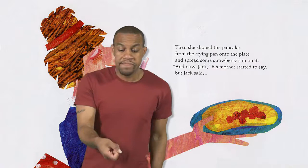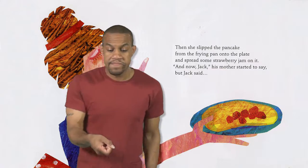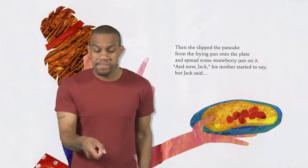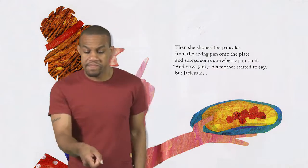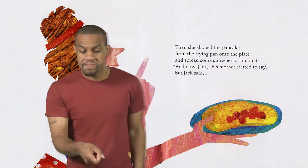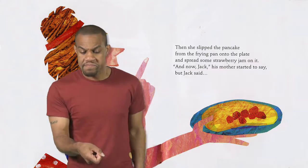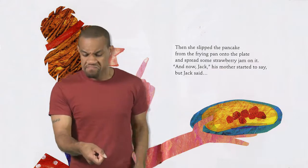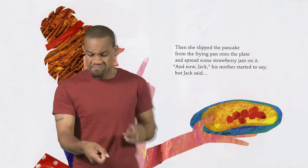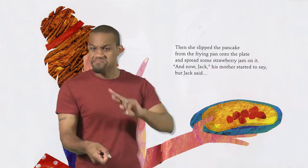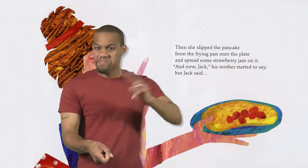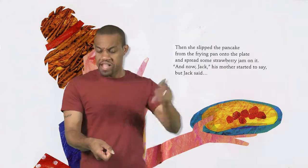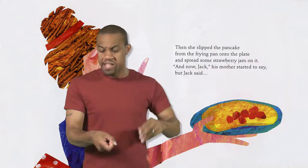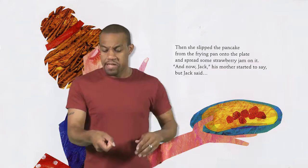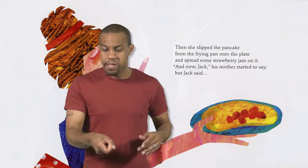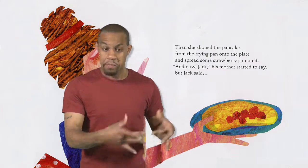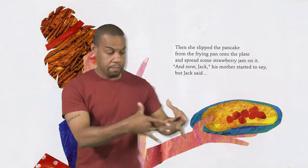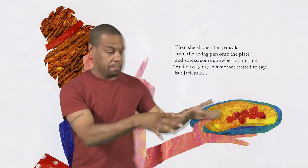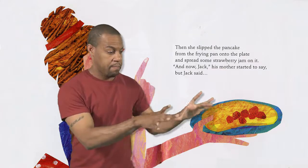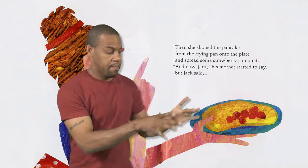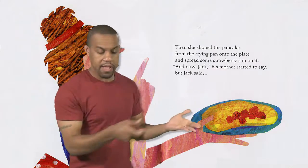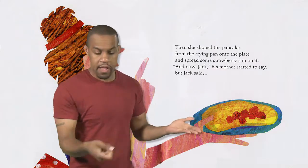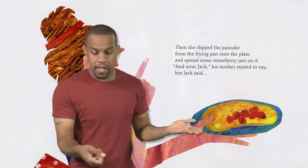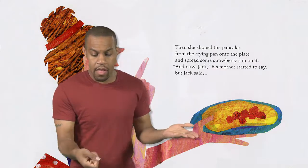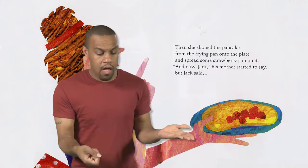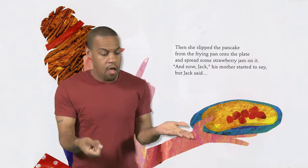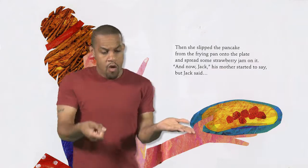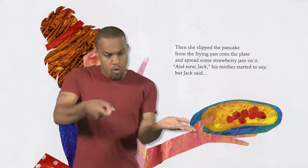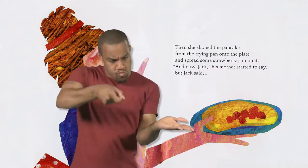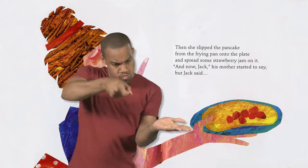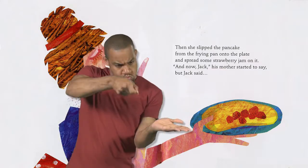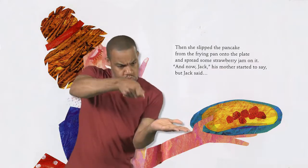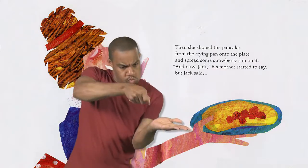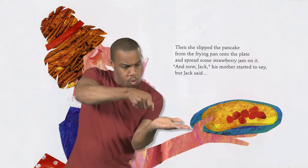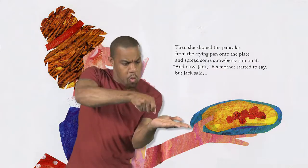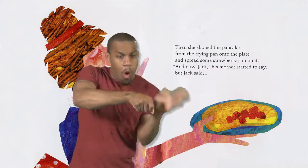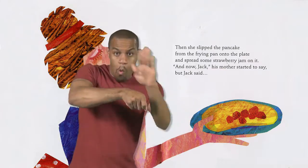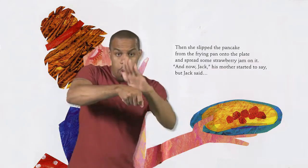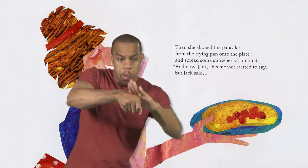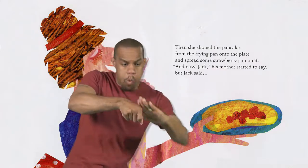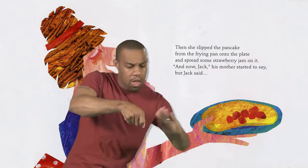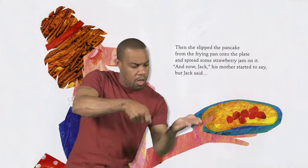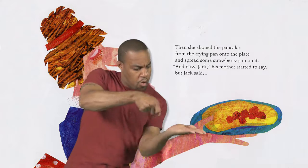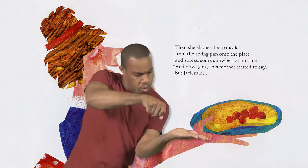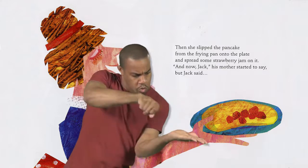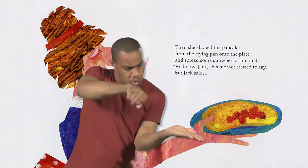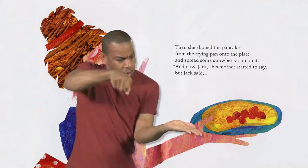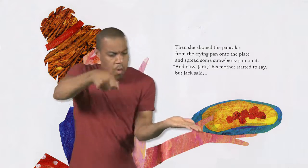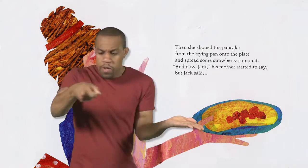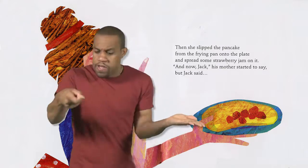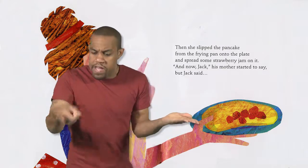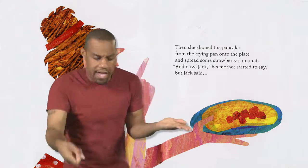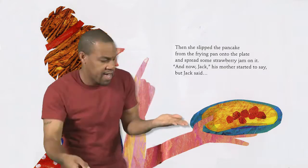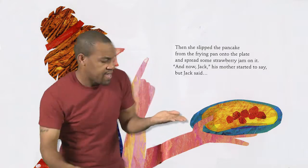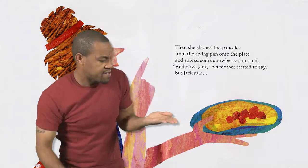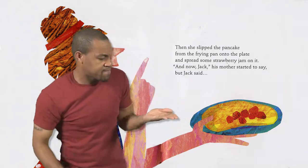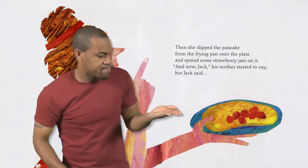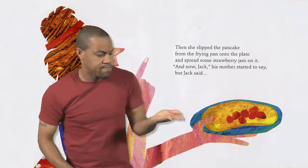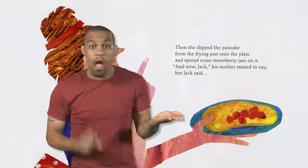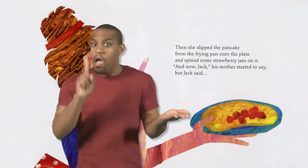Then she slipped the pancake from the frying pan Onto the plate And spread some strawberry jam on it